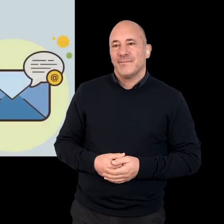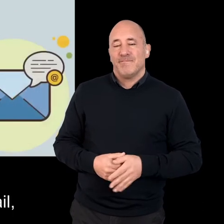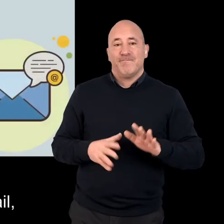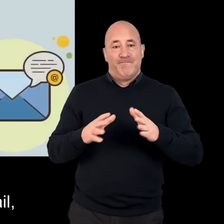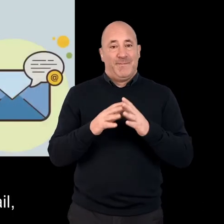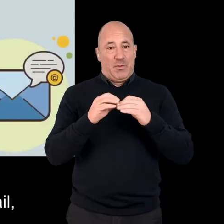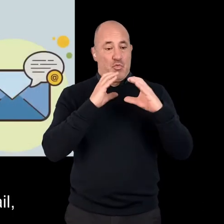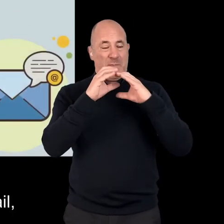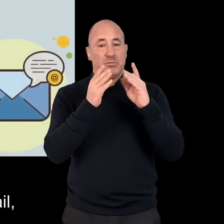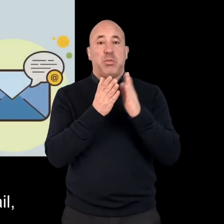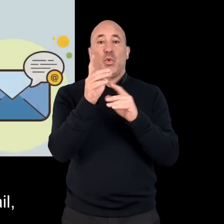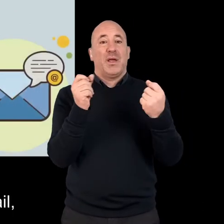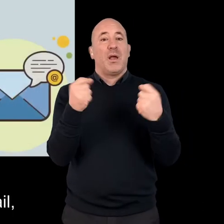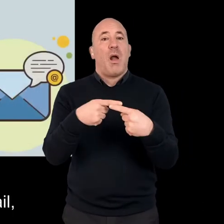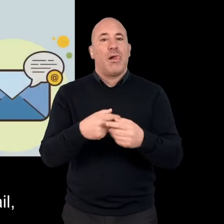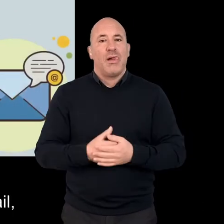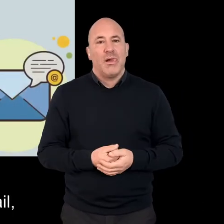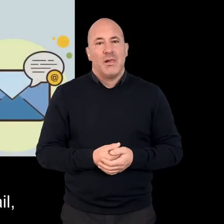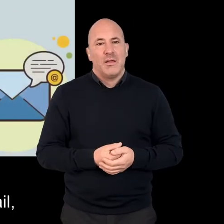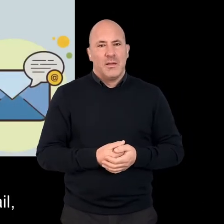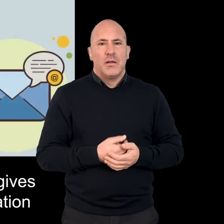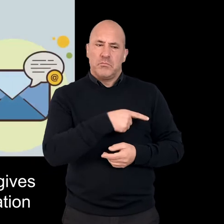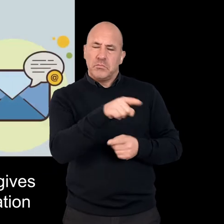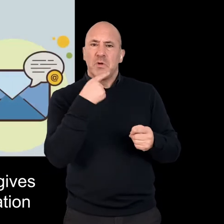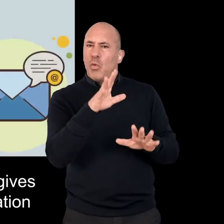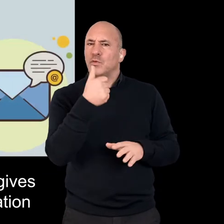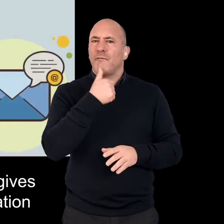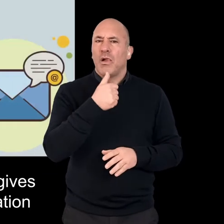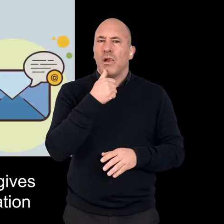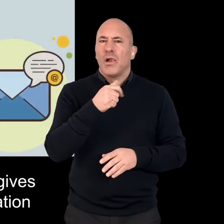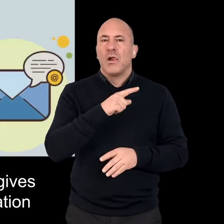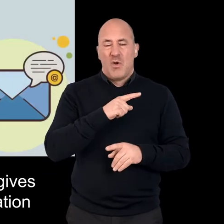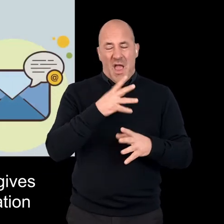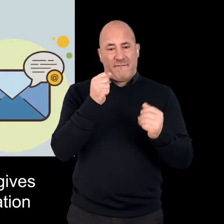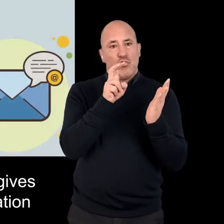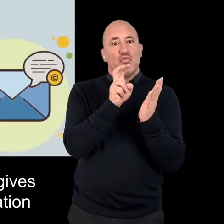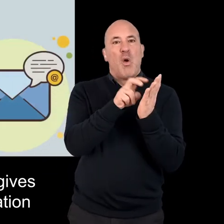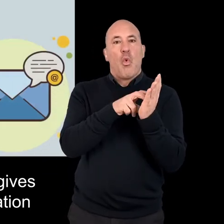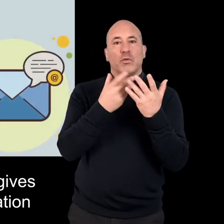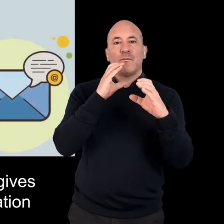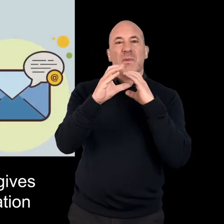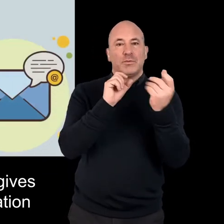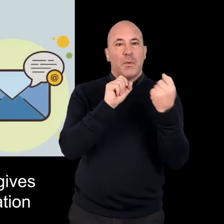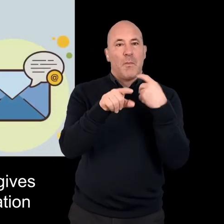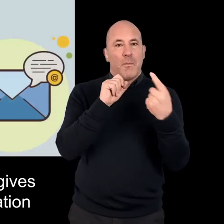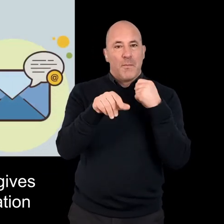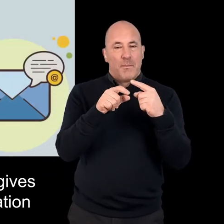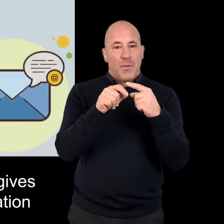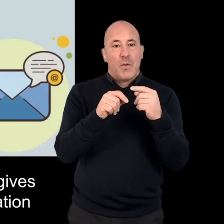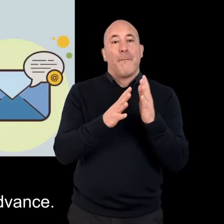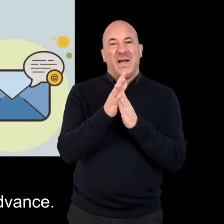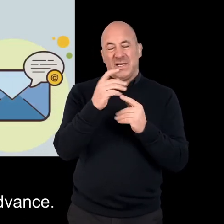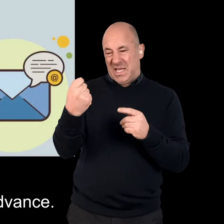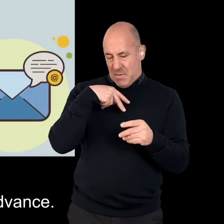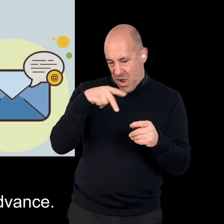So, for communication by email, participant found it useful as it gives a collated record of communication